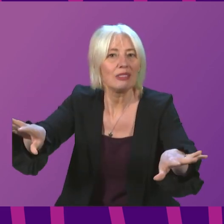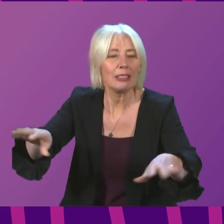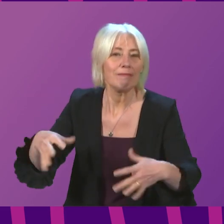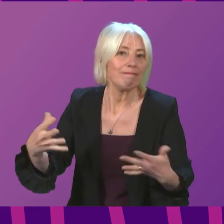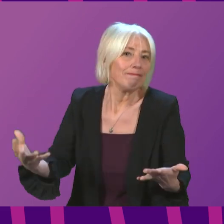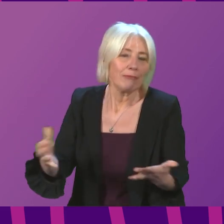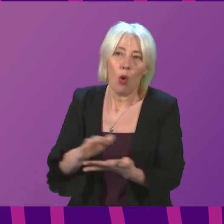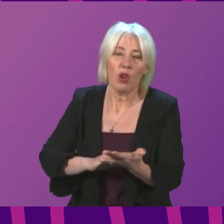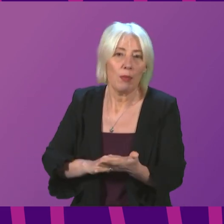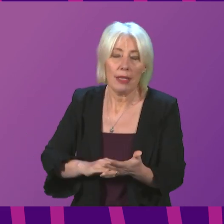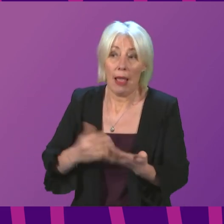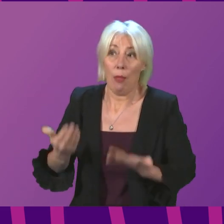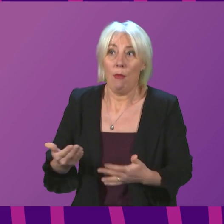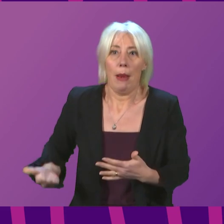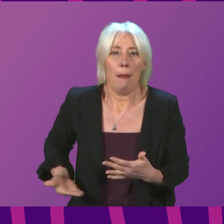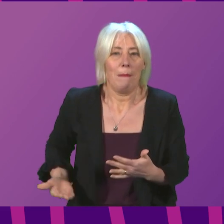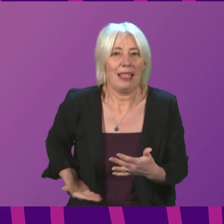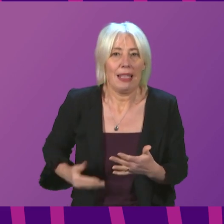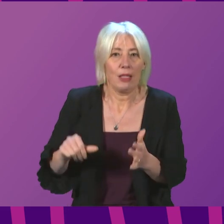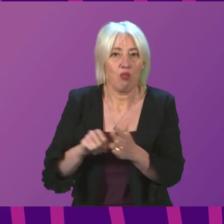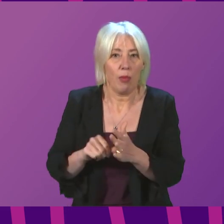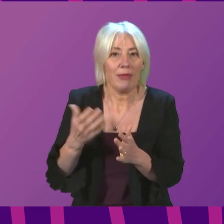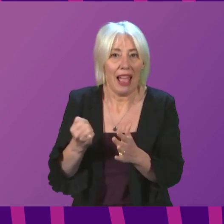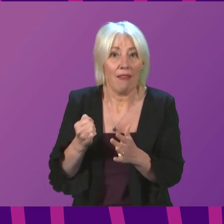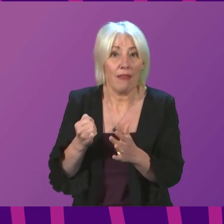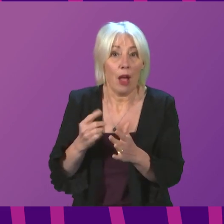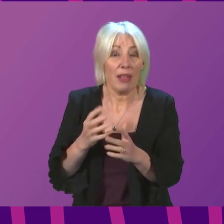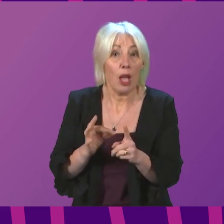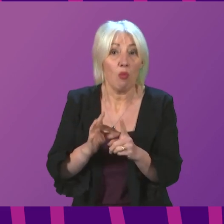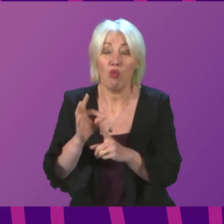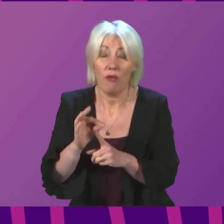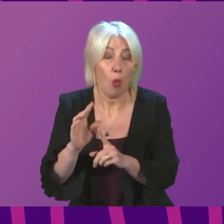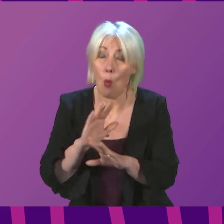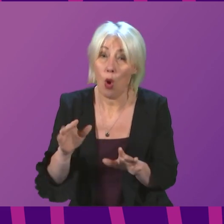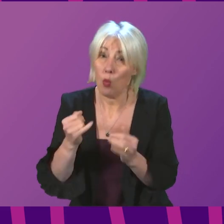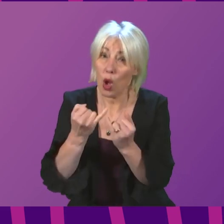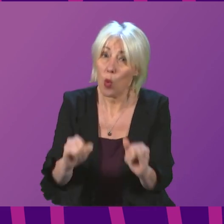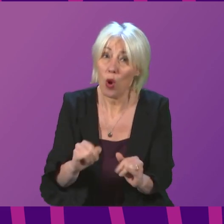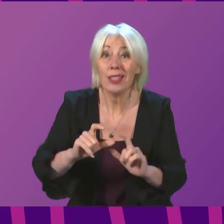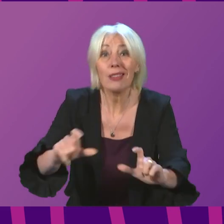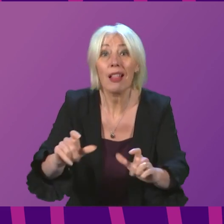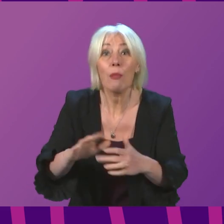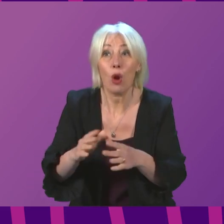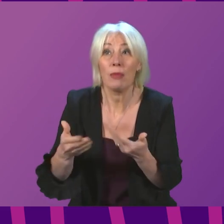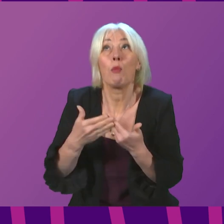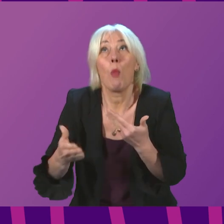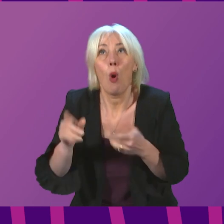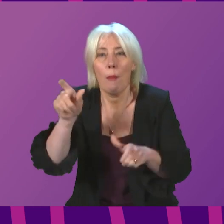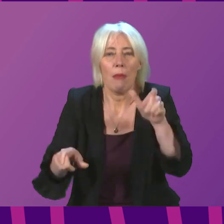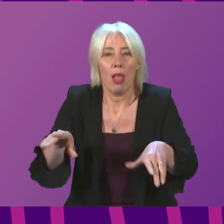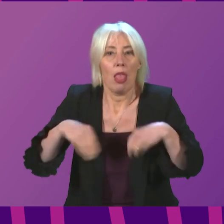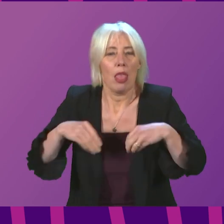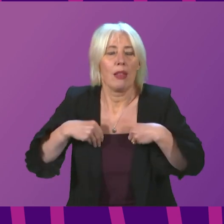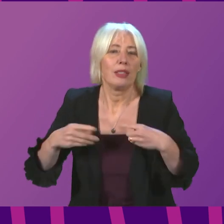problem that businesses are suffering will not get better, it will actually get worse. These are not easy judgments to